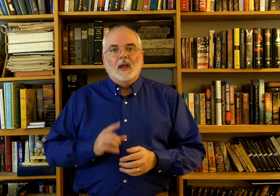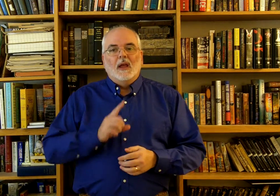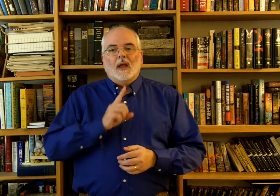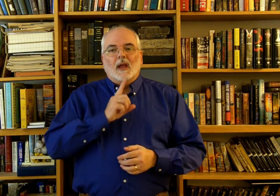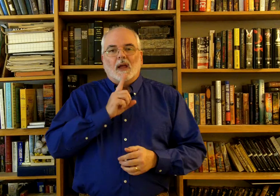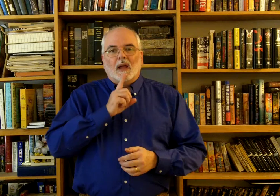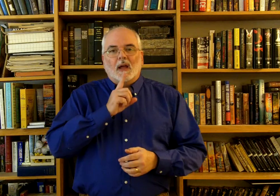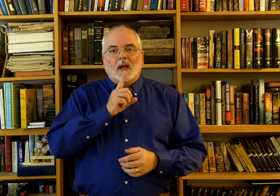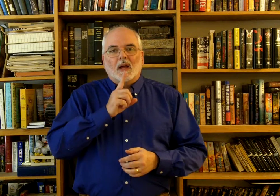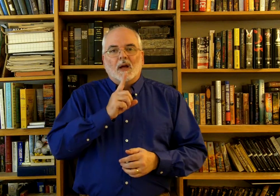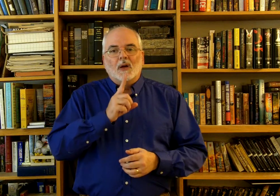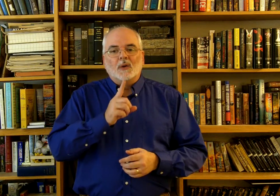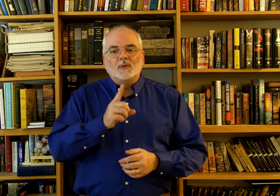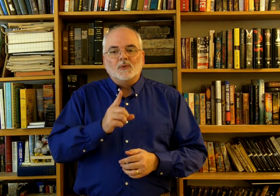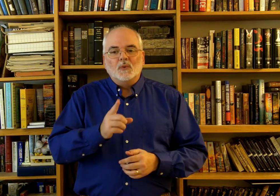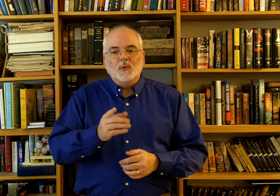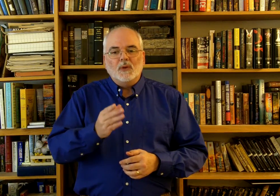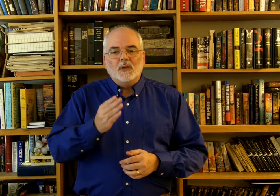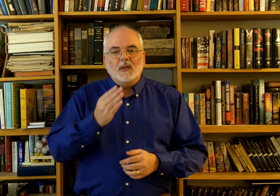How sweet,